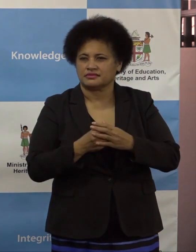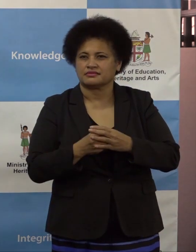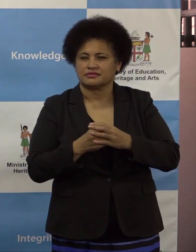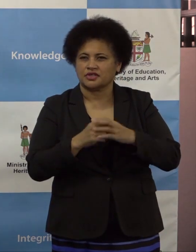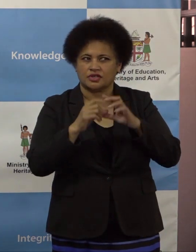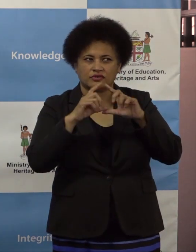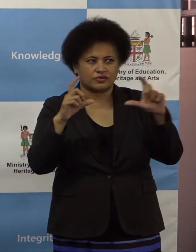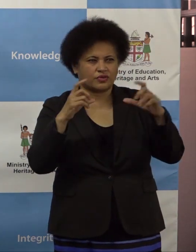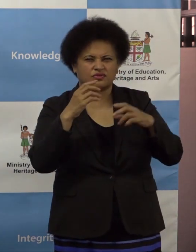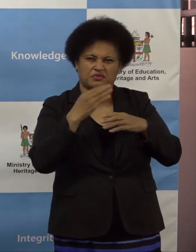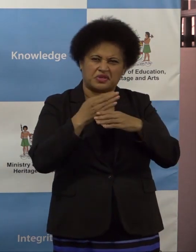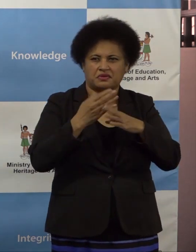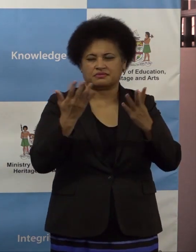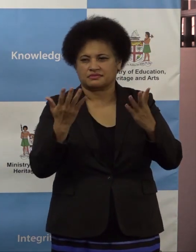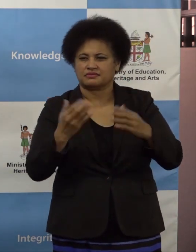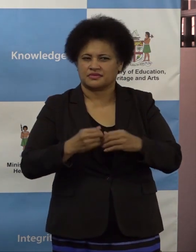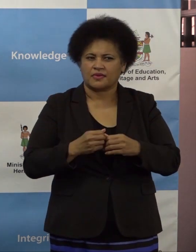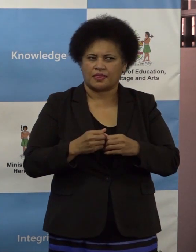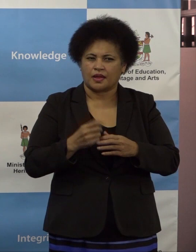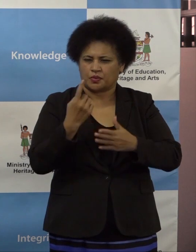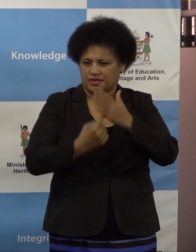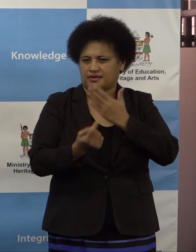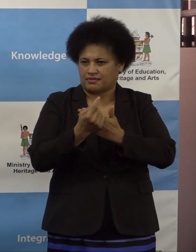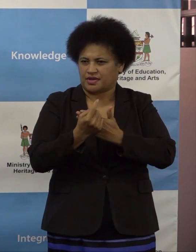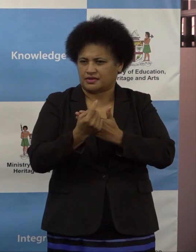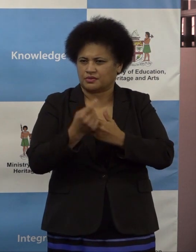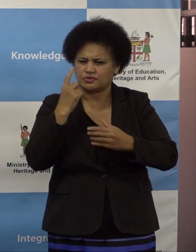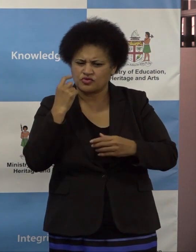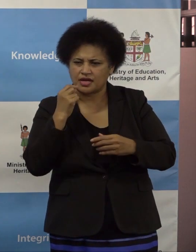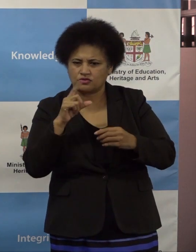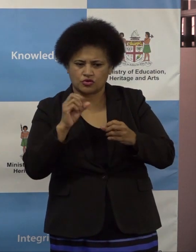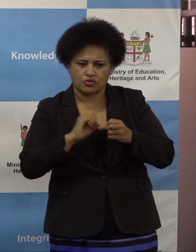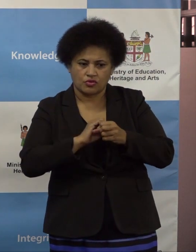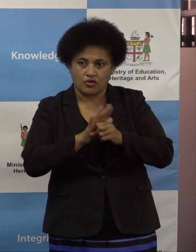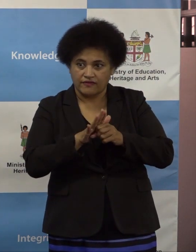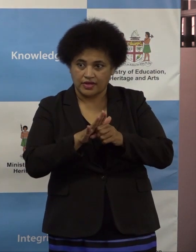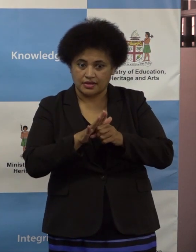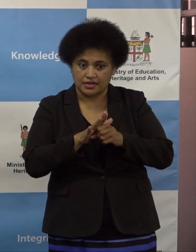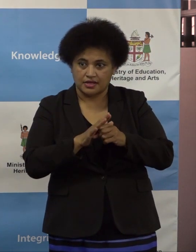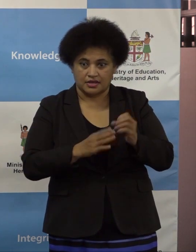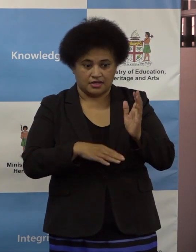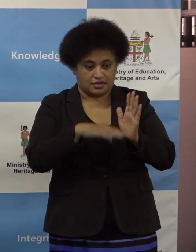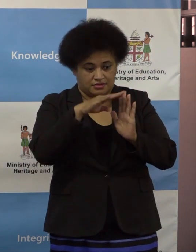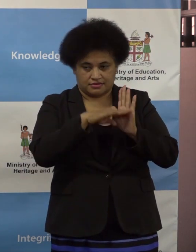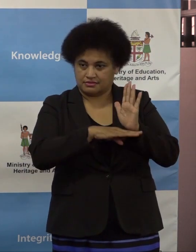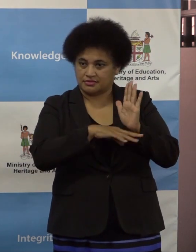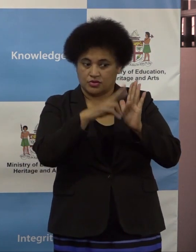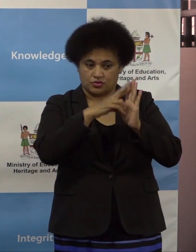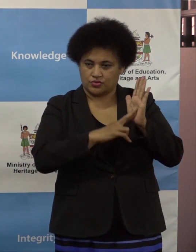all that will take place. So the COVID-19 safe school reopening guideline clearly states